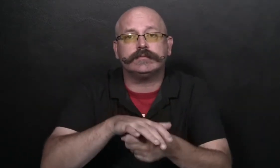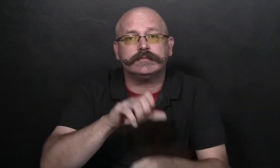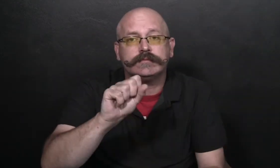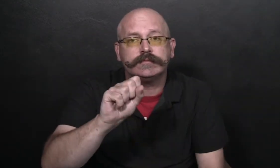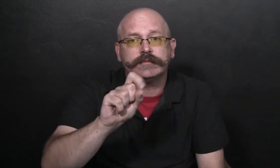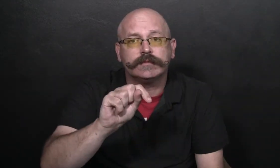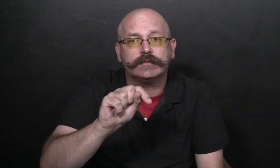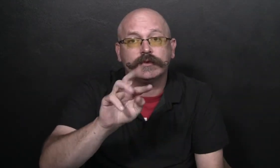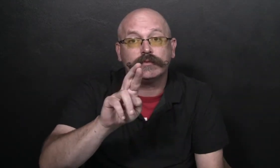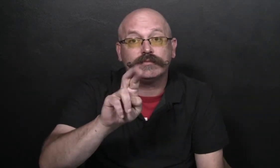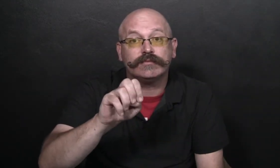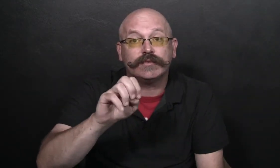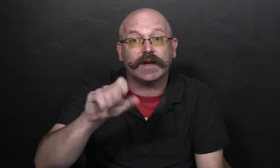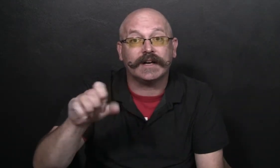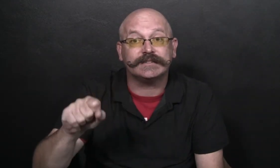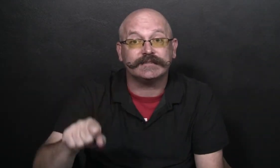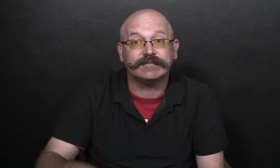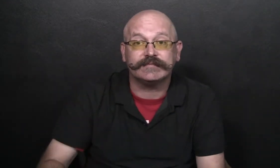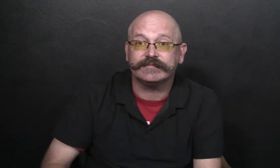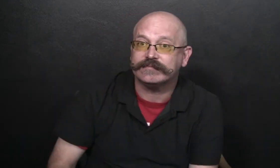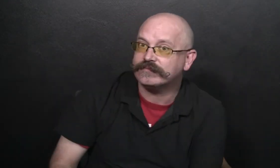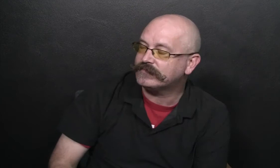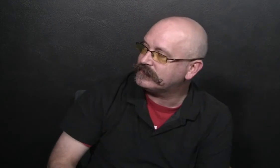They found ways to reduce their stress.